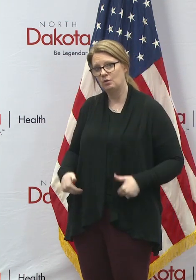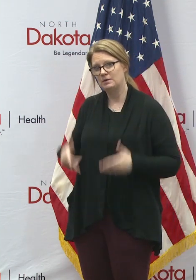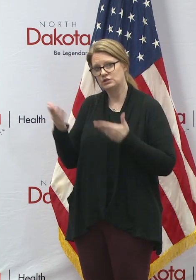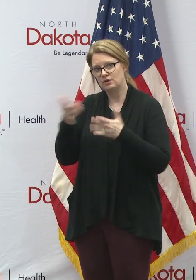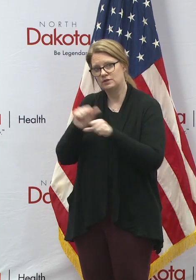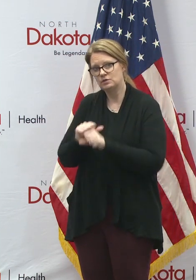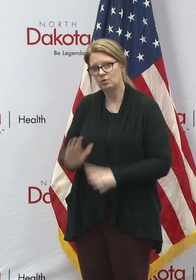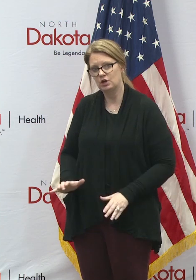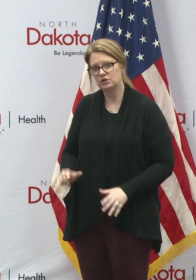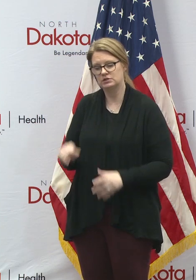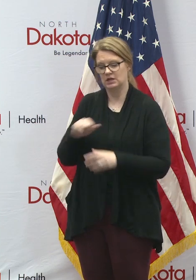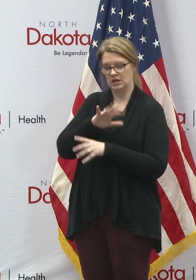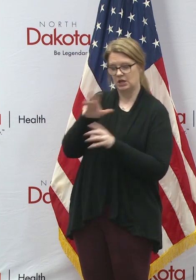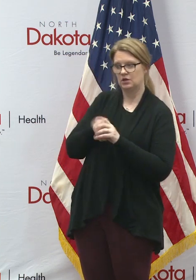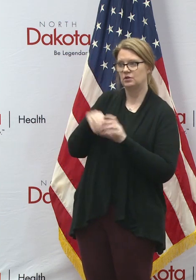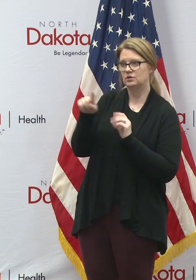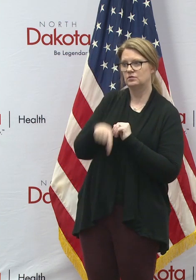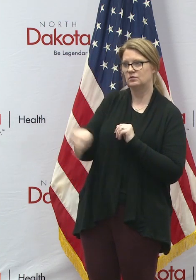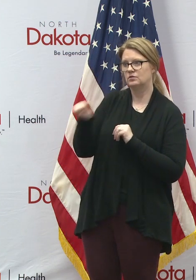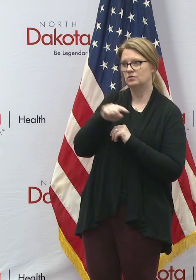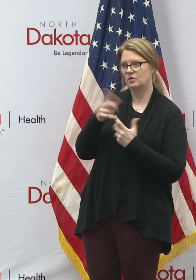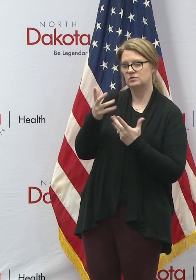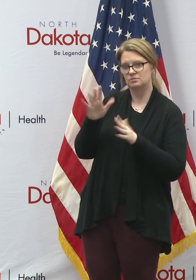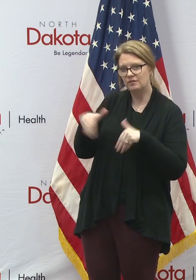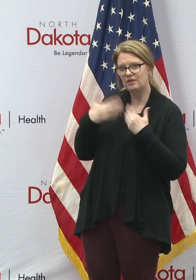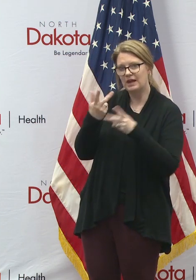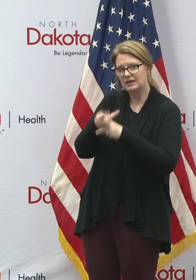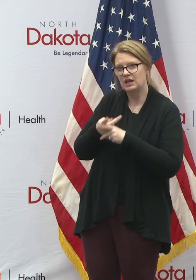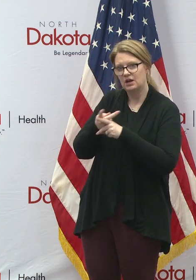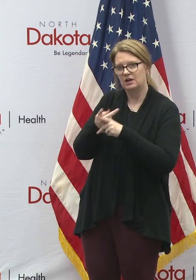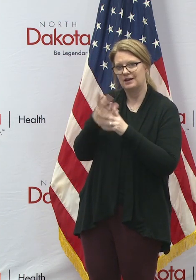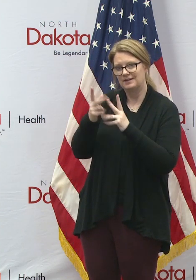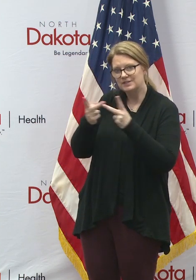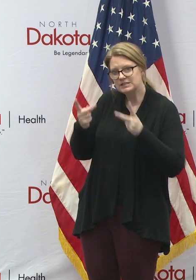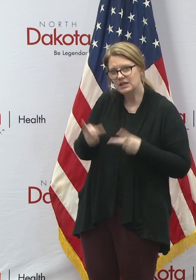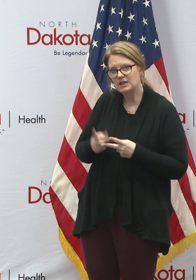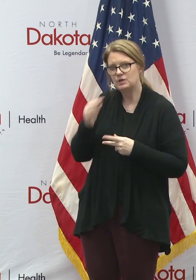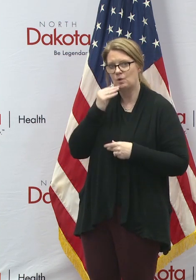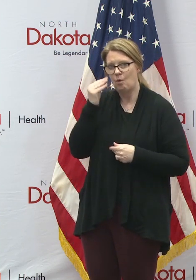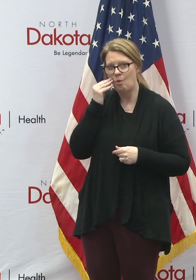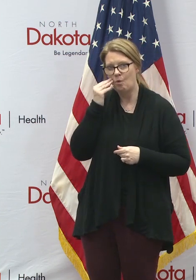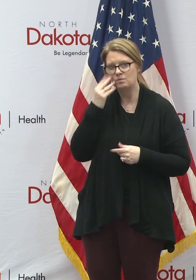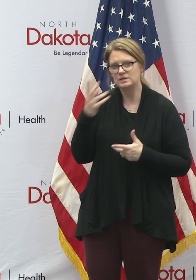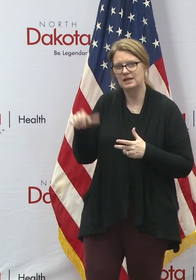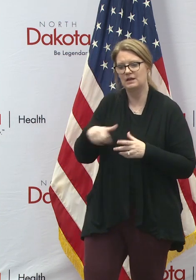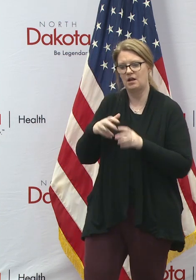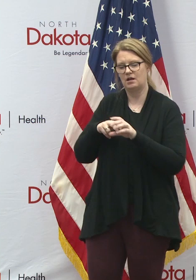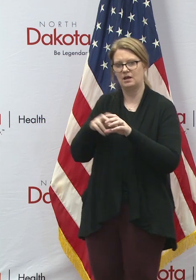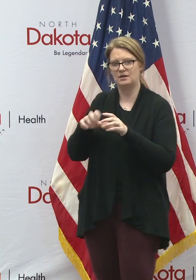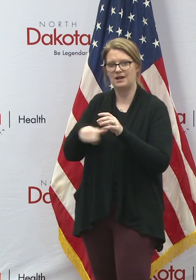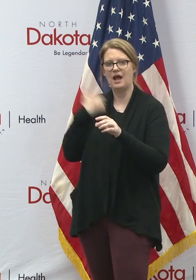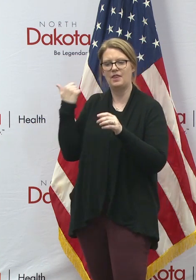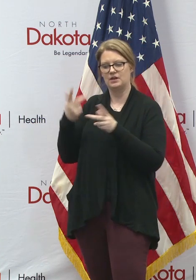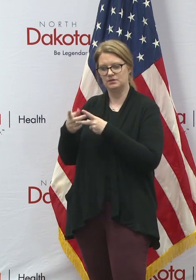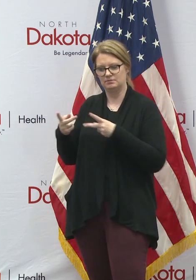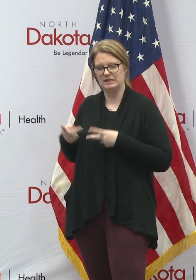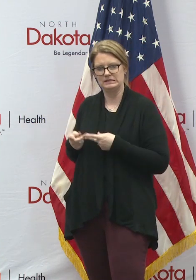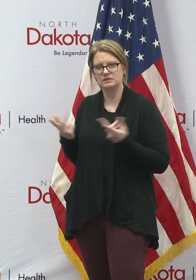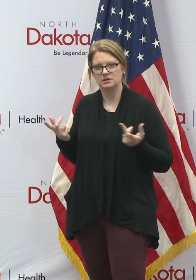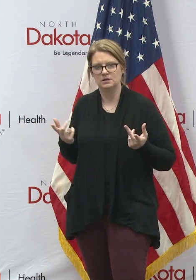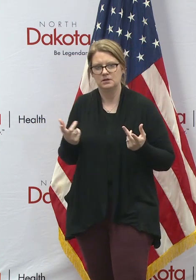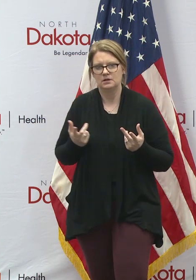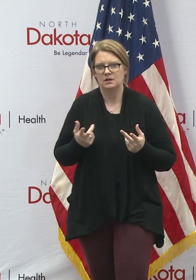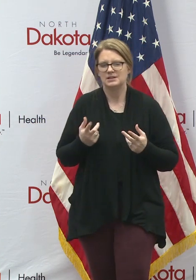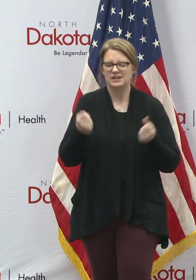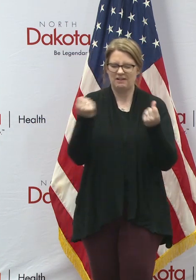including those who deliver care and facilities, in homes and remotely. More examples will be posted with